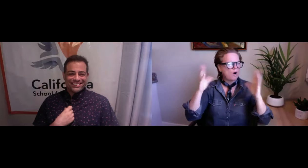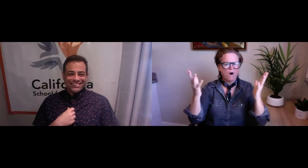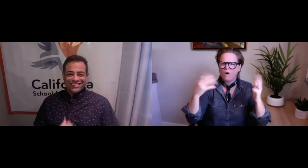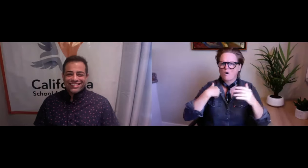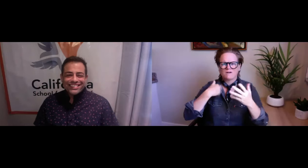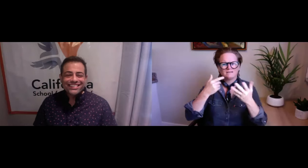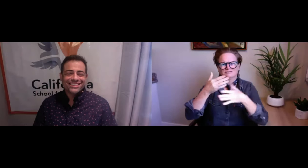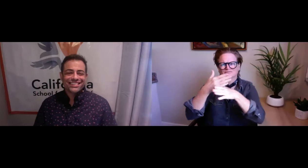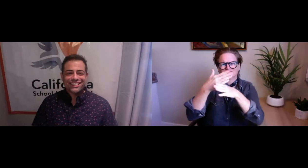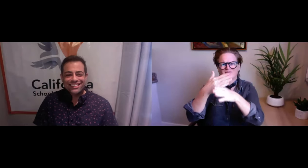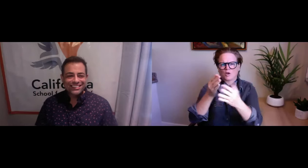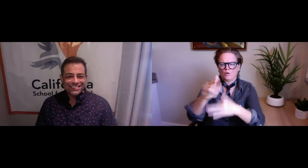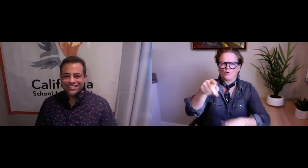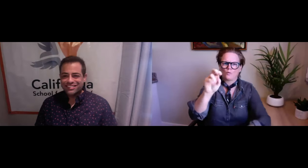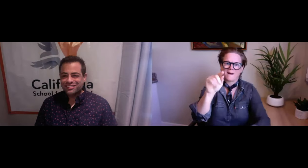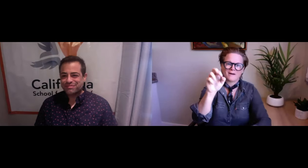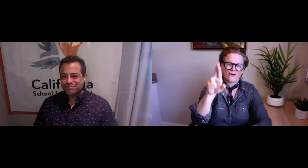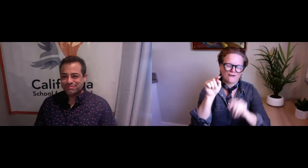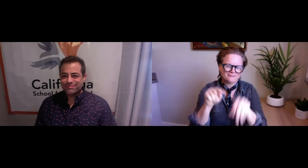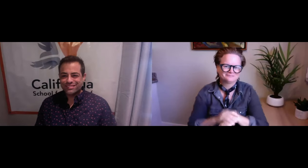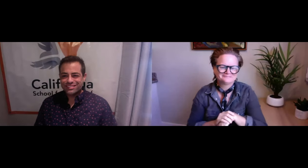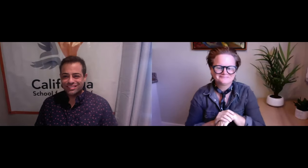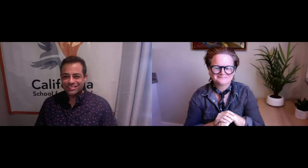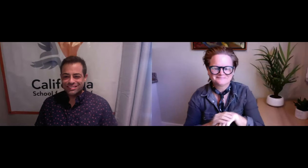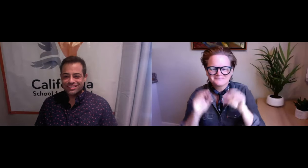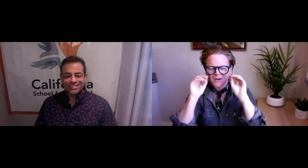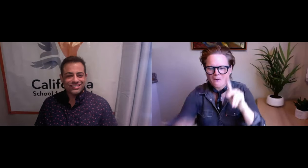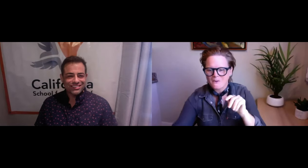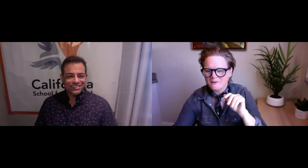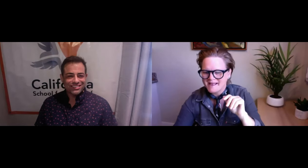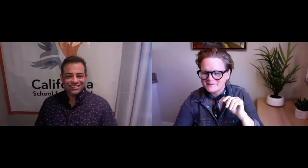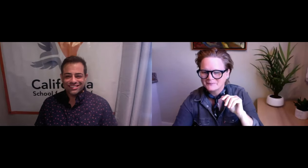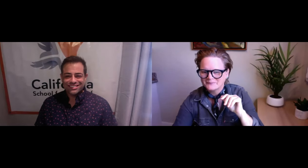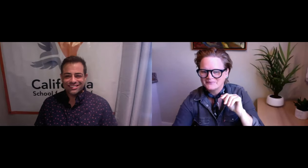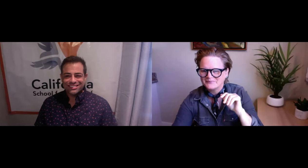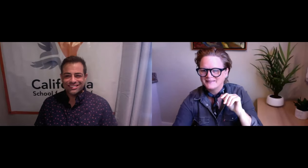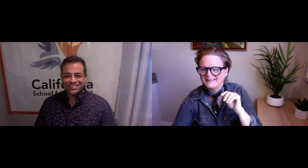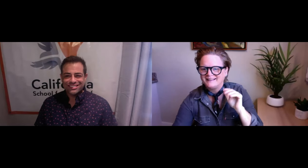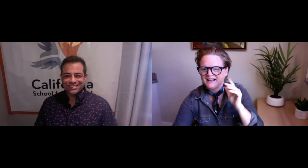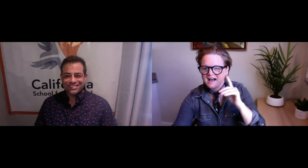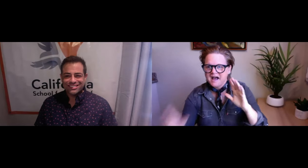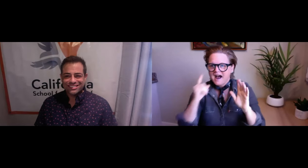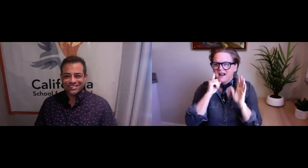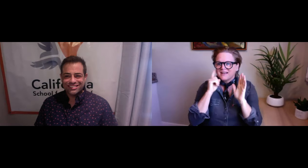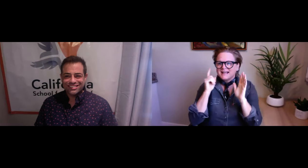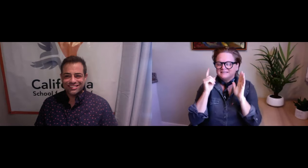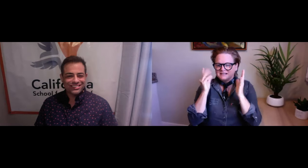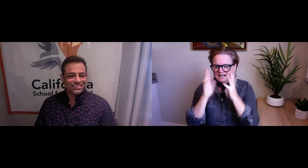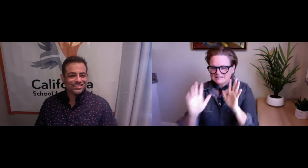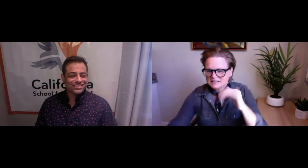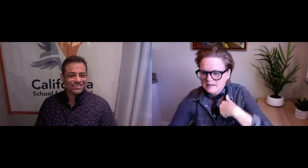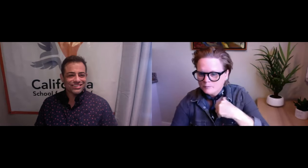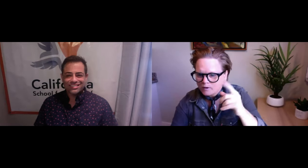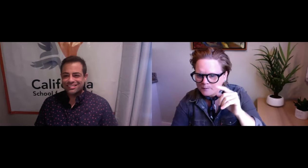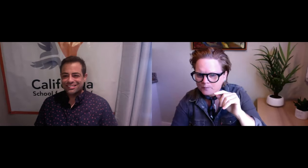joining our webinars. Someone from Canada, this is awesome. And so we're so happy to be able to share this with you through the